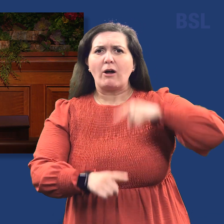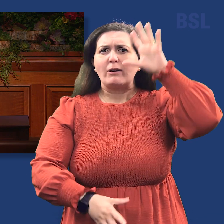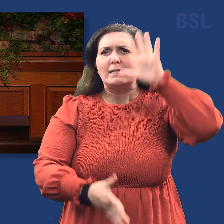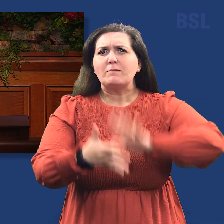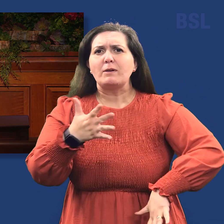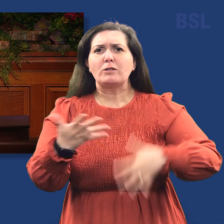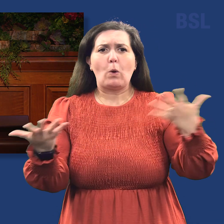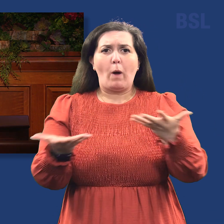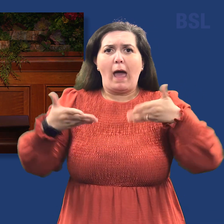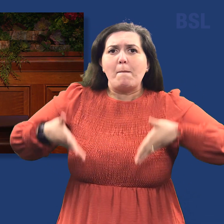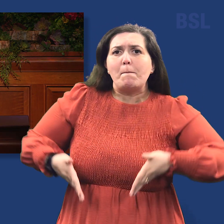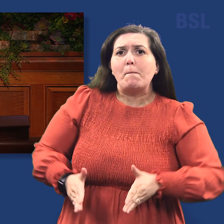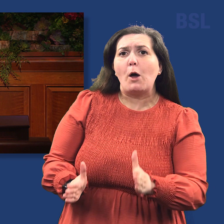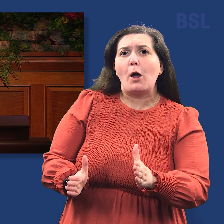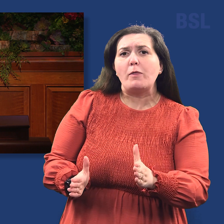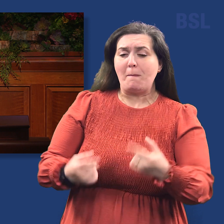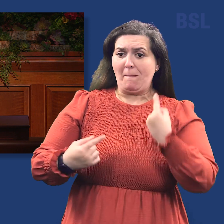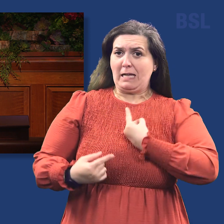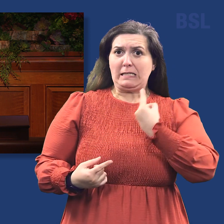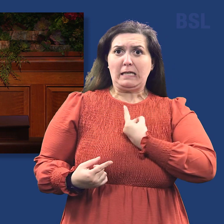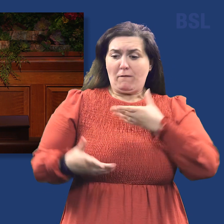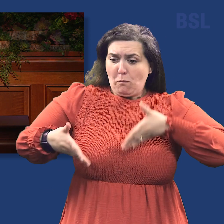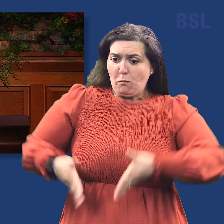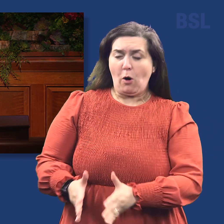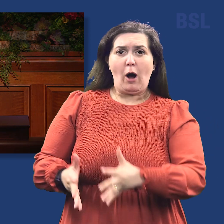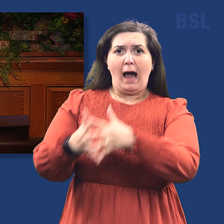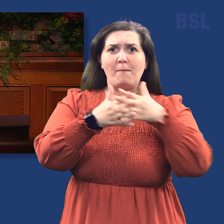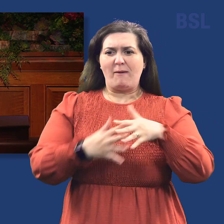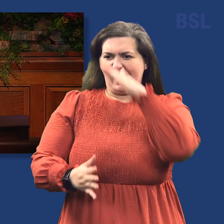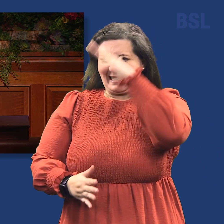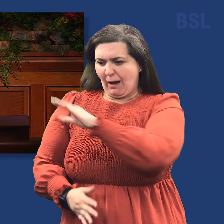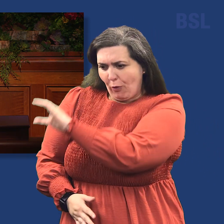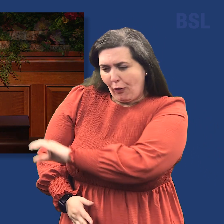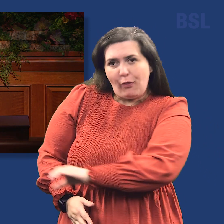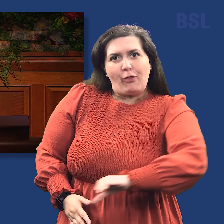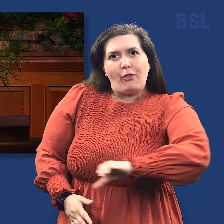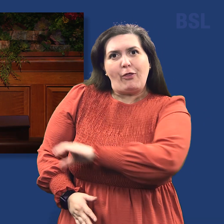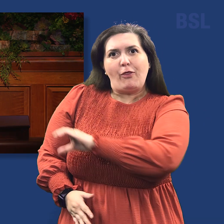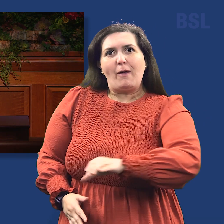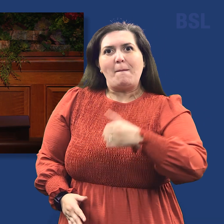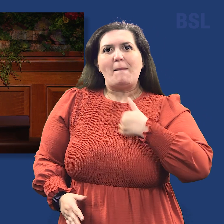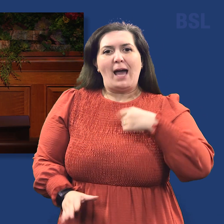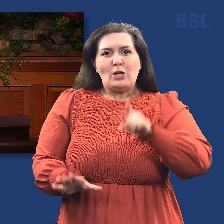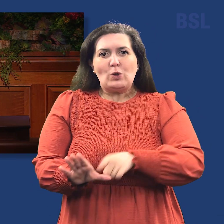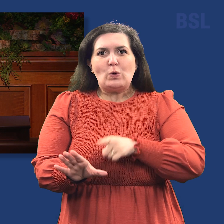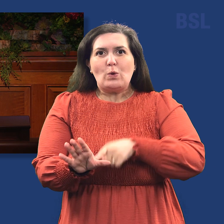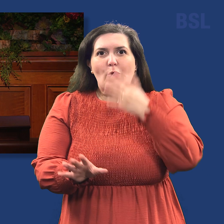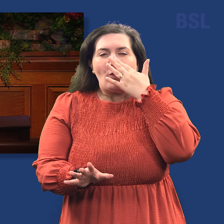place of birth. I come from the deep south of the United States, and in my youth the words of old